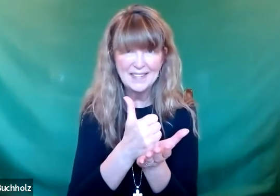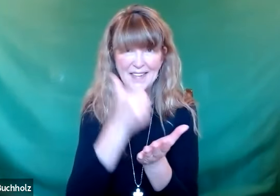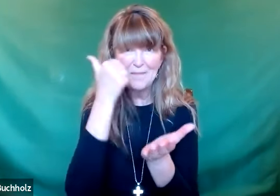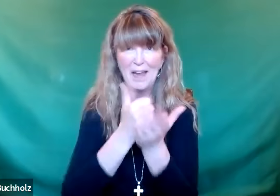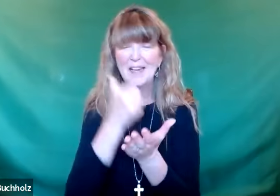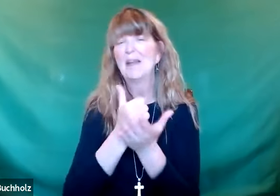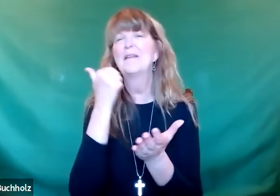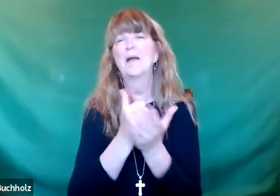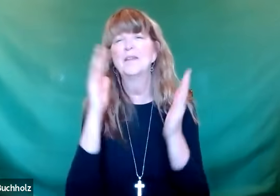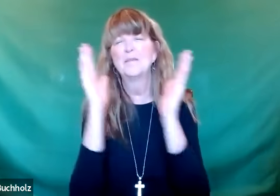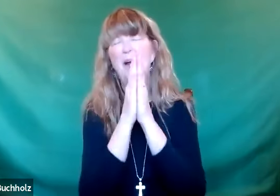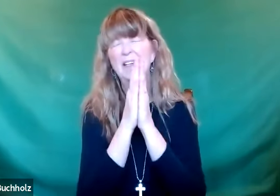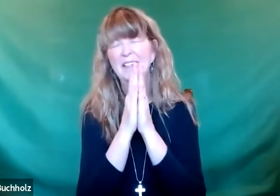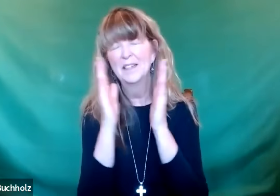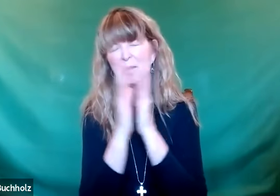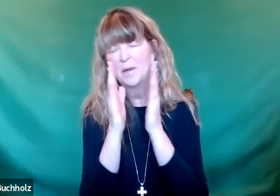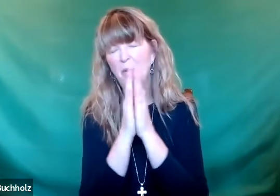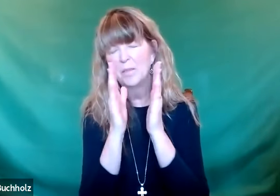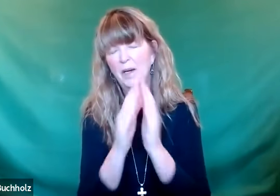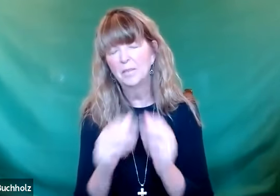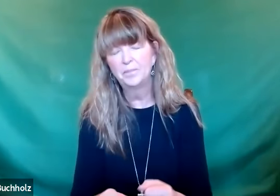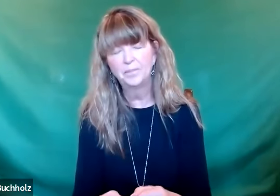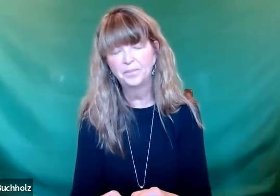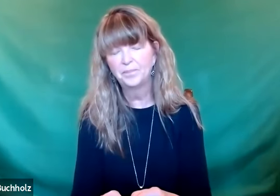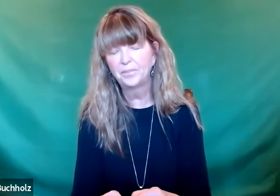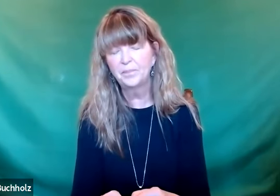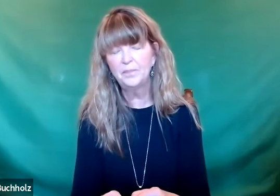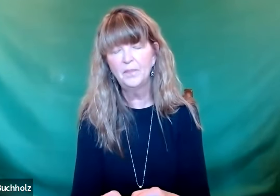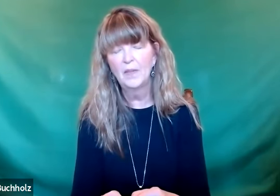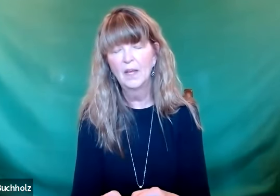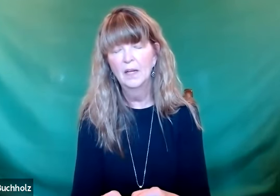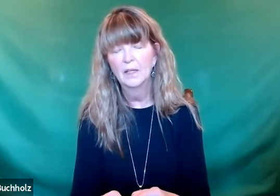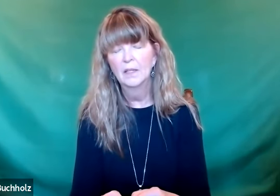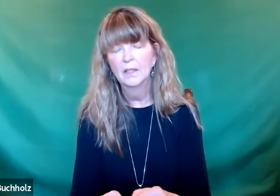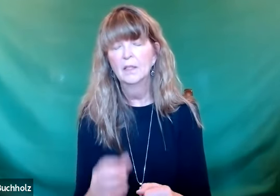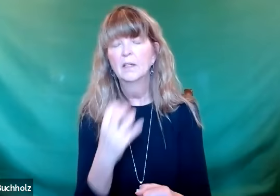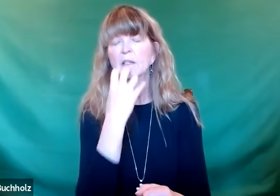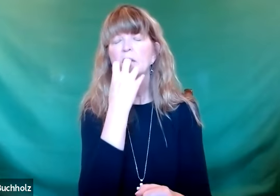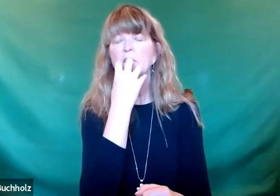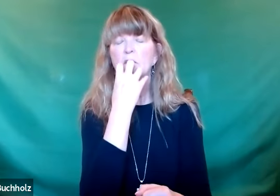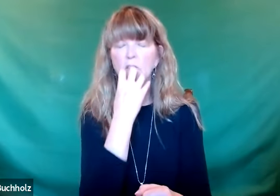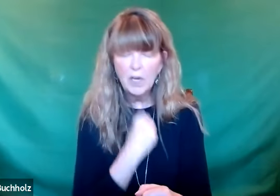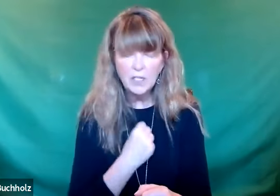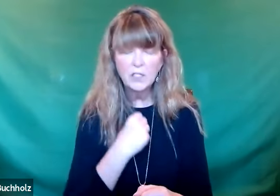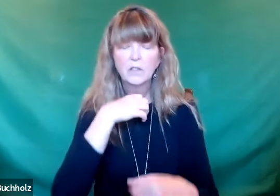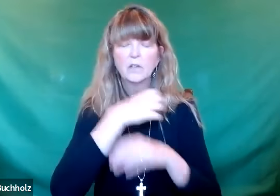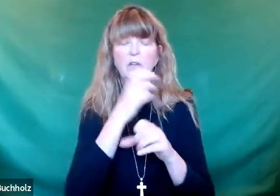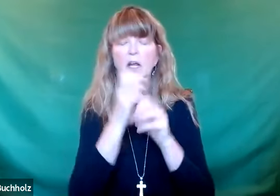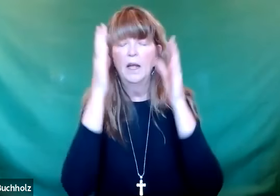honest and attend and make the changes, you will flourish. Amen and amen. Let us